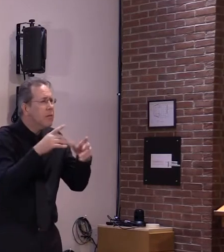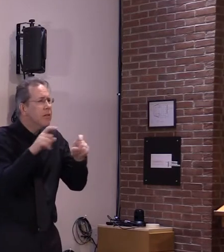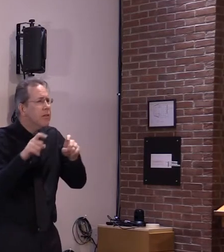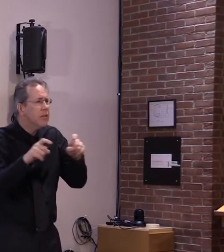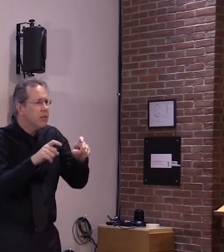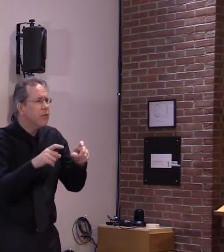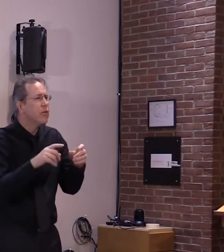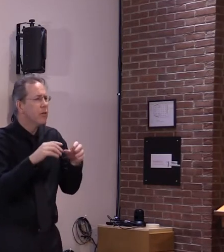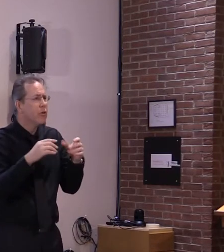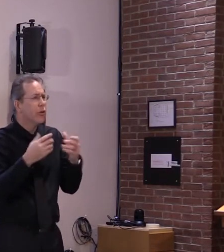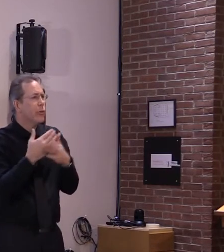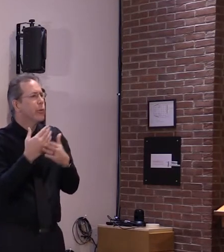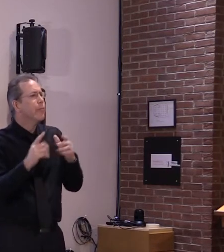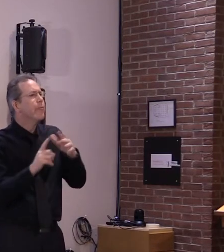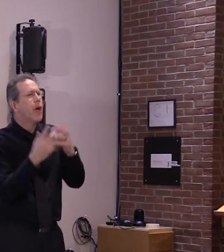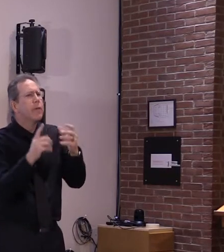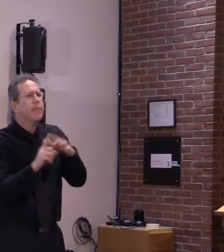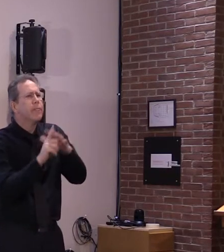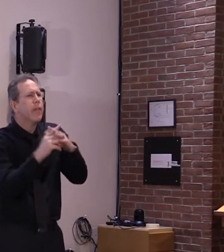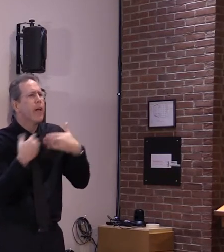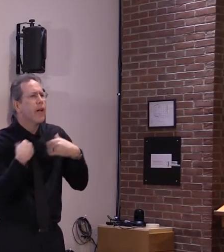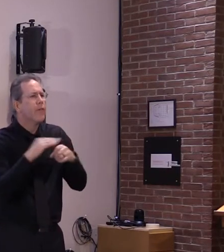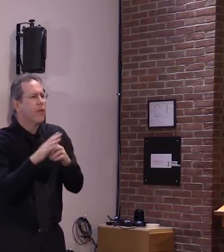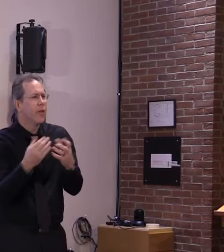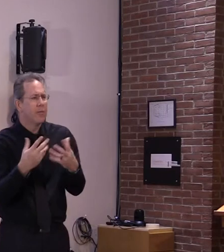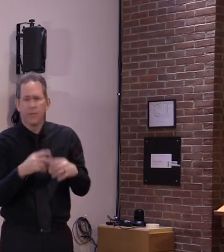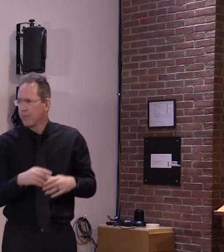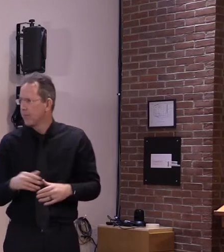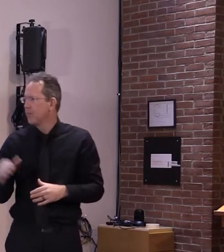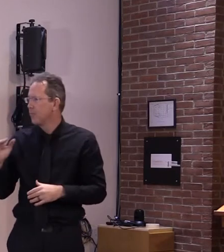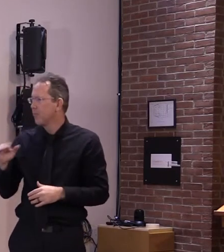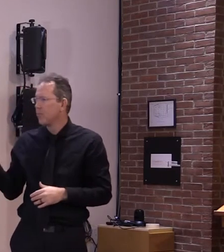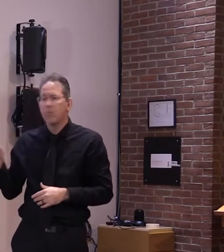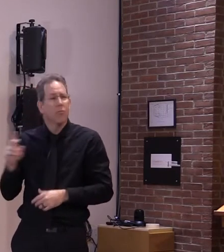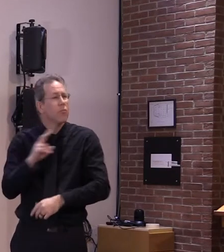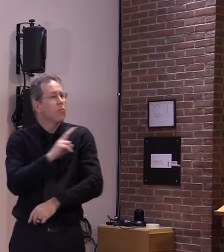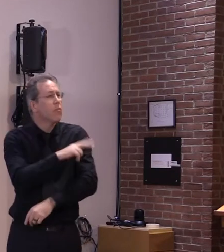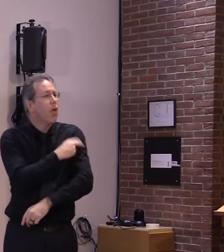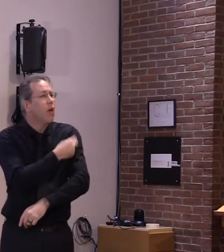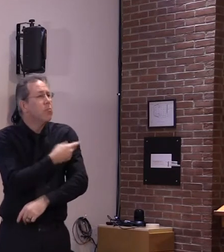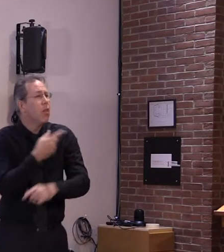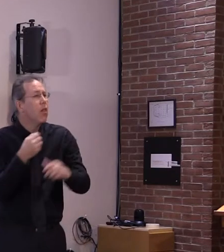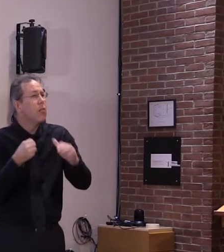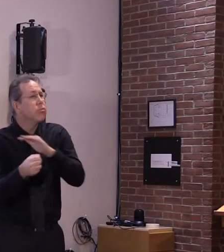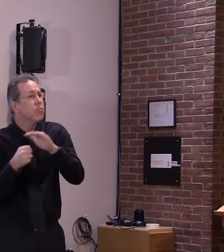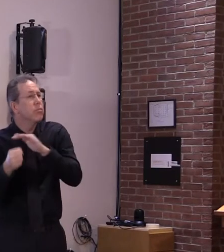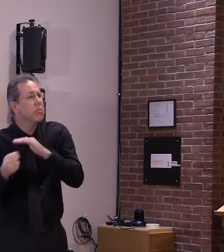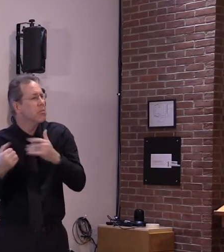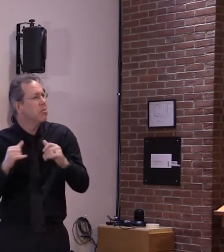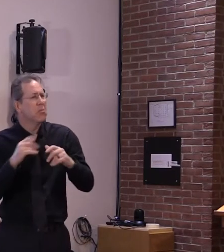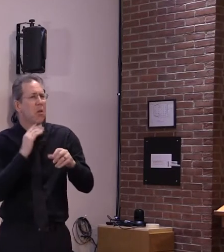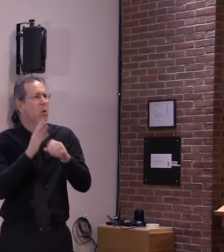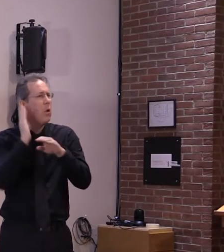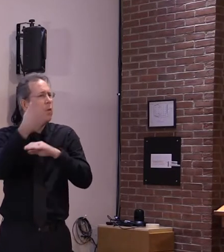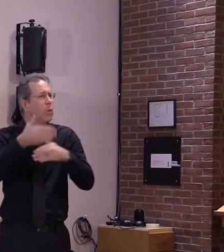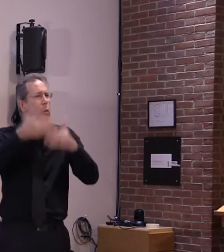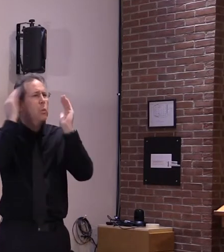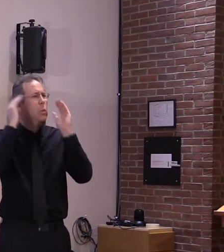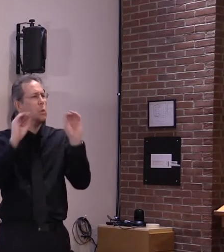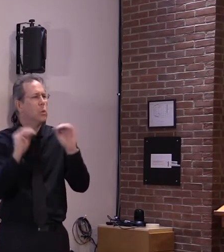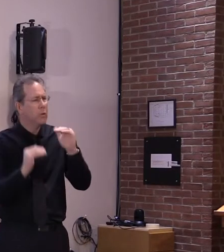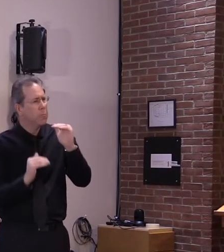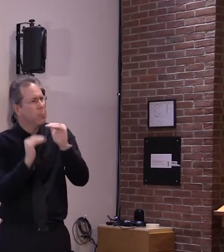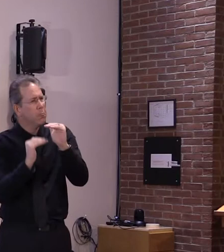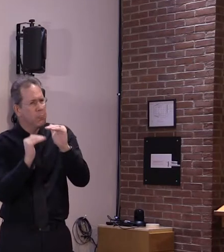importantly regarding hospitalizations we are in a position where we have enough resources to treat those who are currently in need of